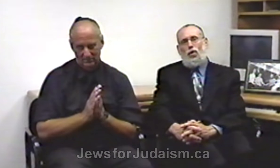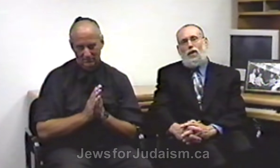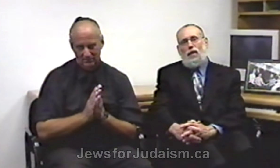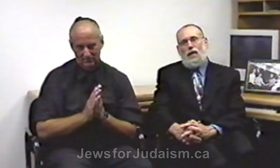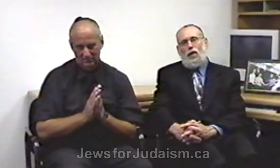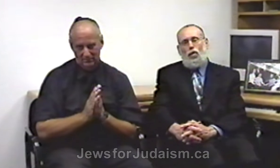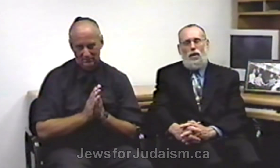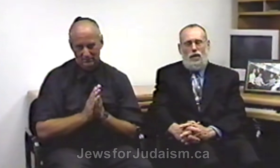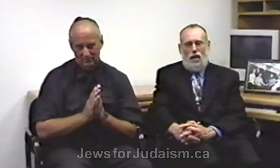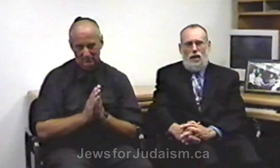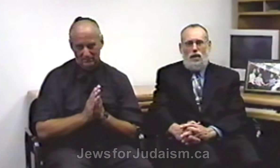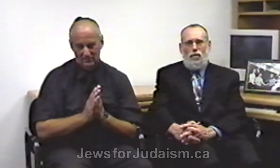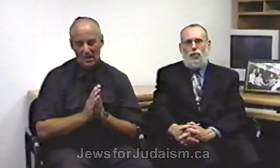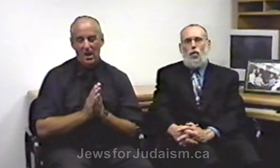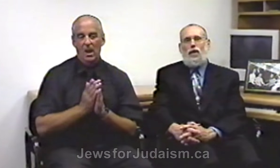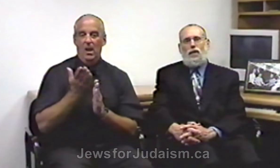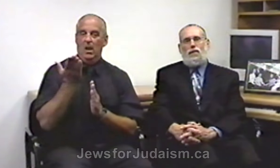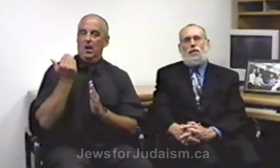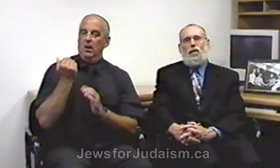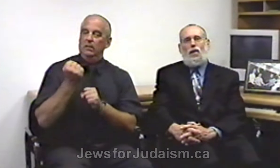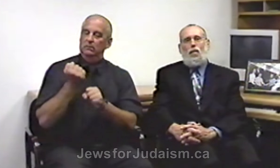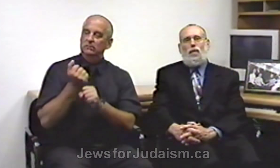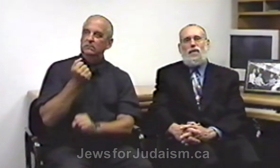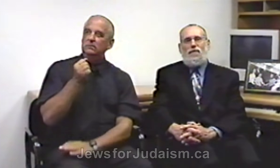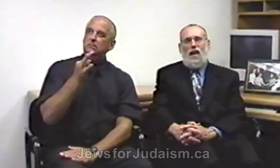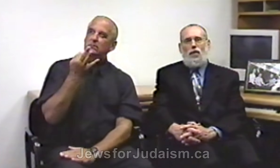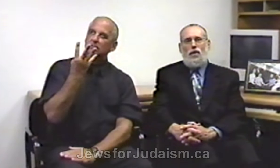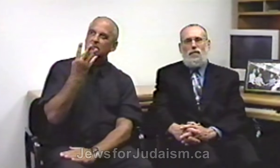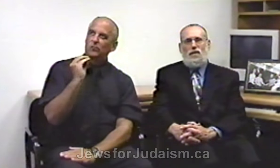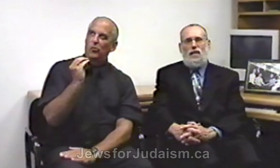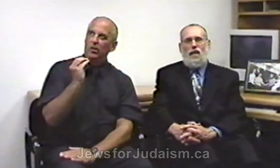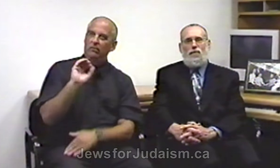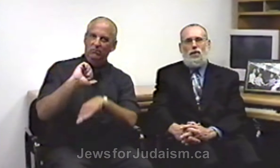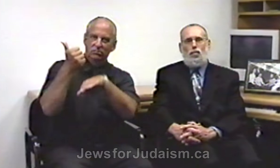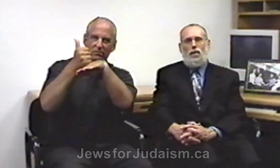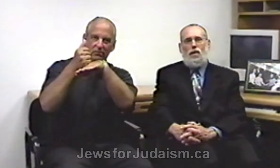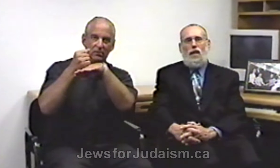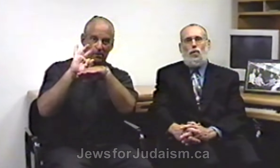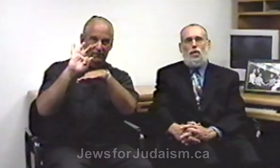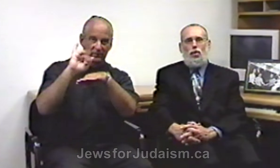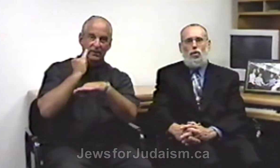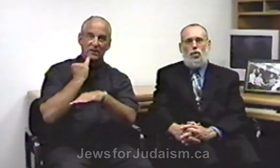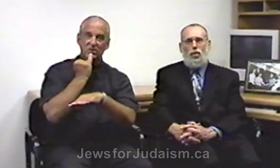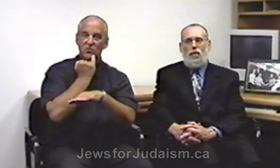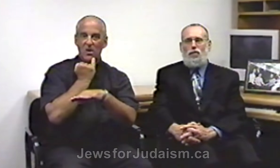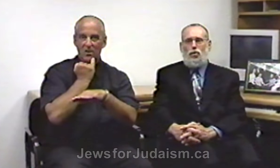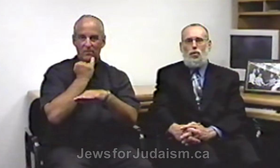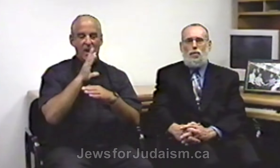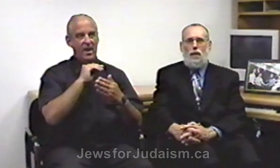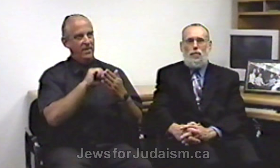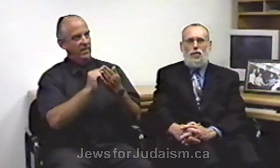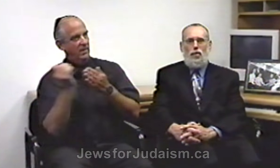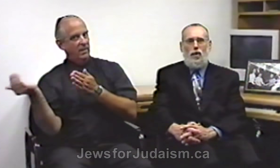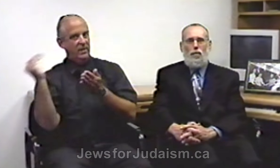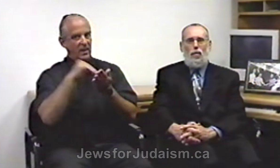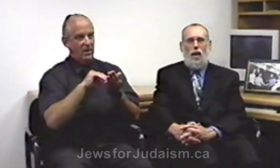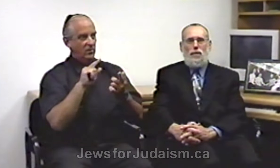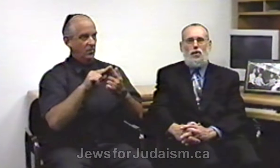In the 1940s, with the founding of the State of Israel and the return of the Jewish people to their promised